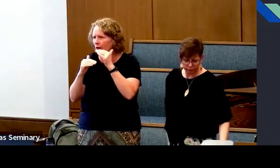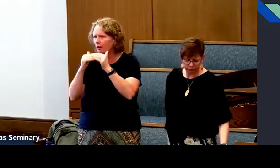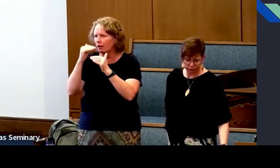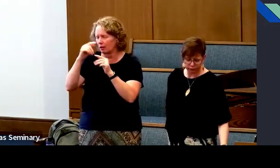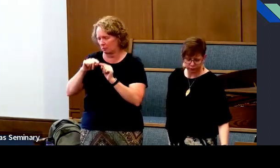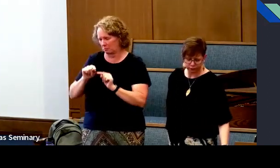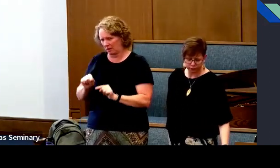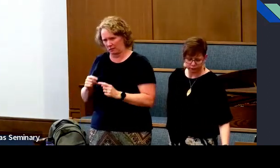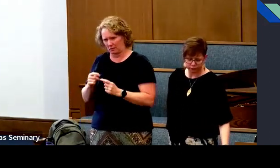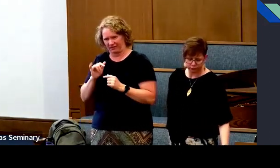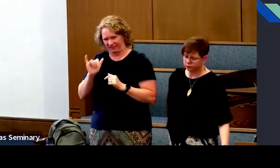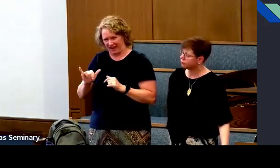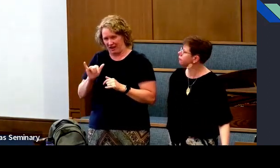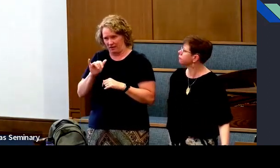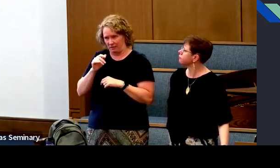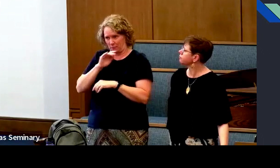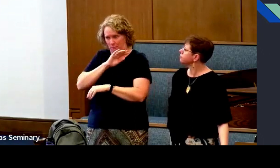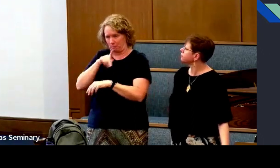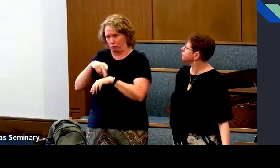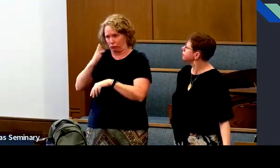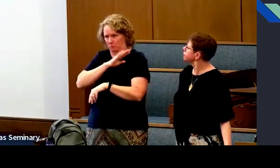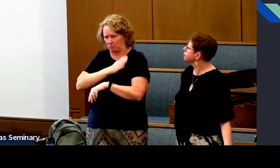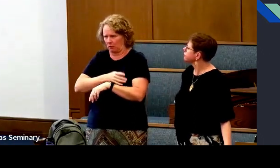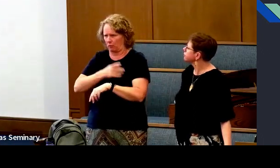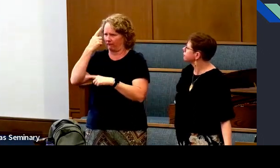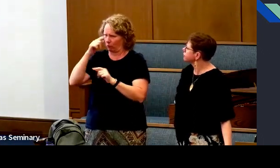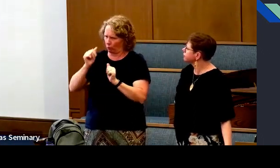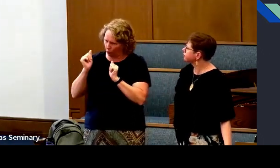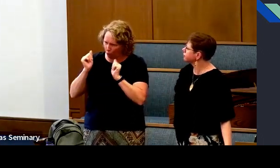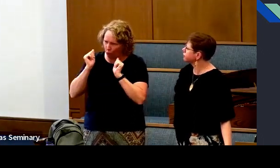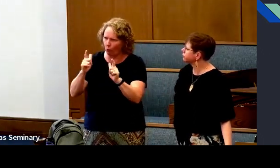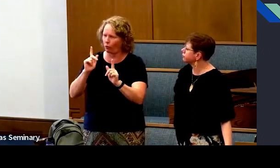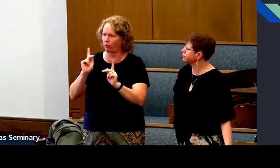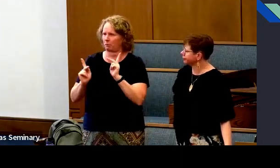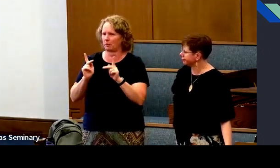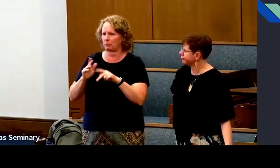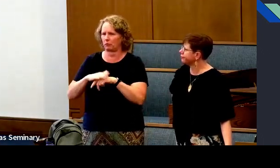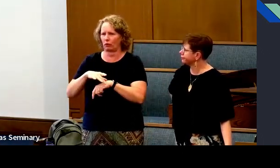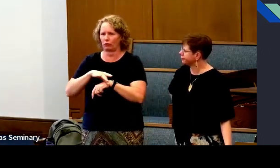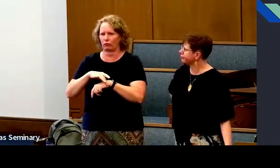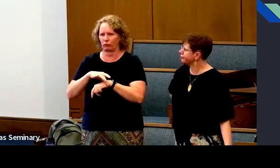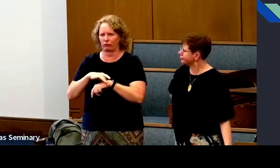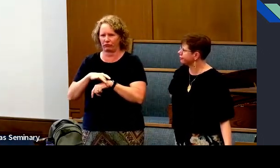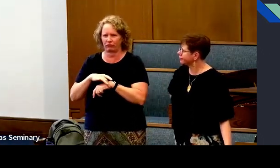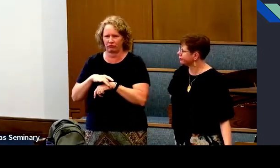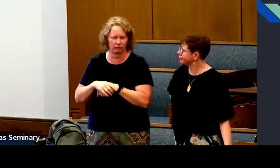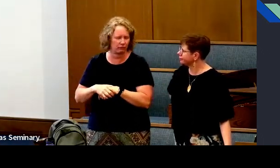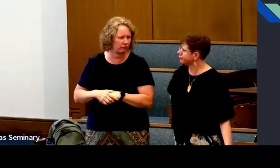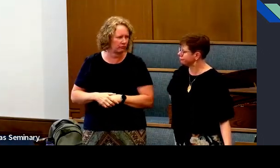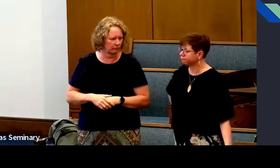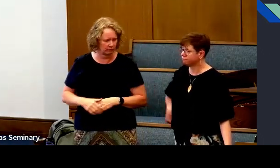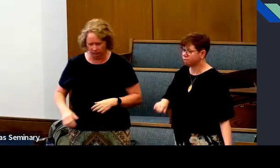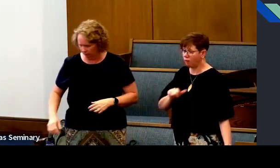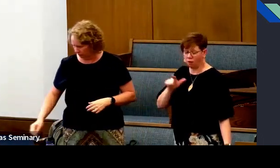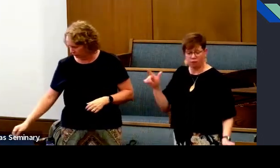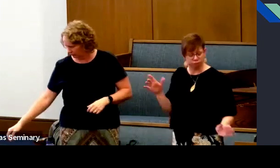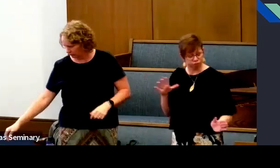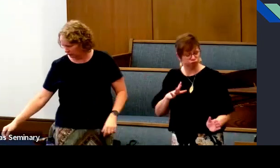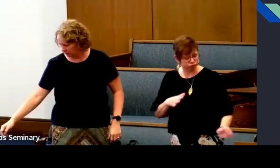They learn line upon line, what priesthood means and what power in that priesthood means. And that's given to all people.